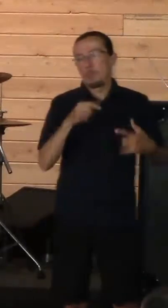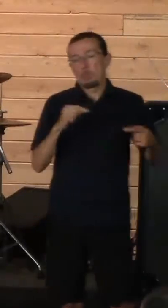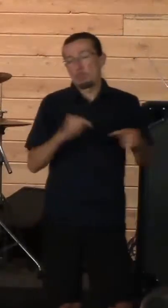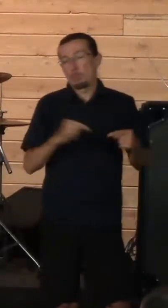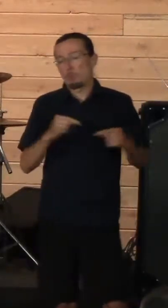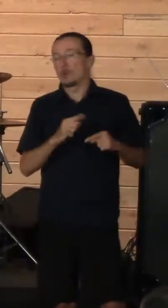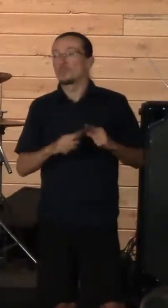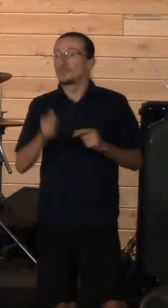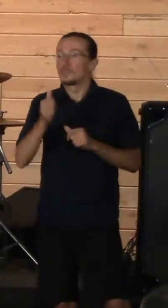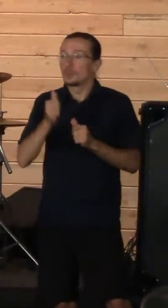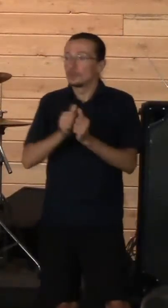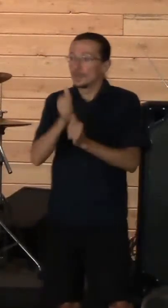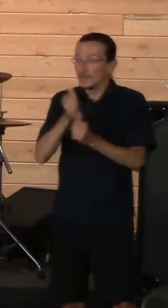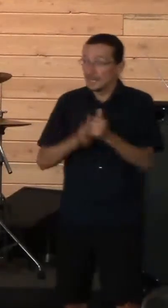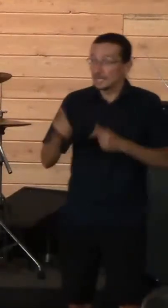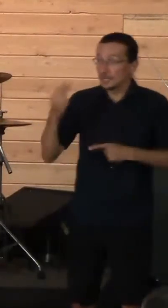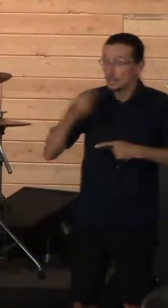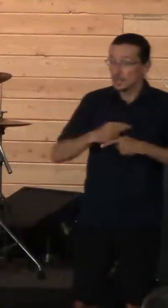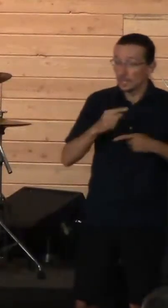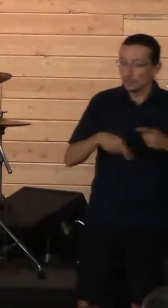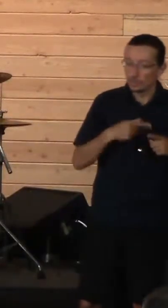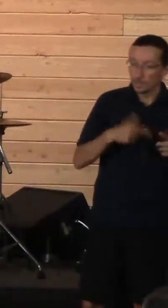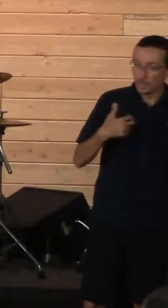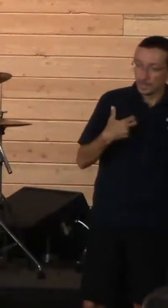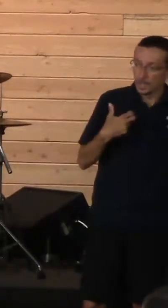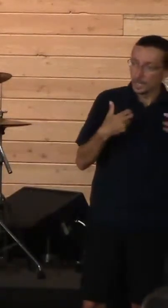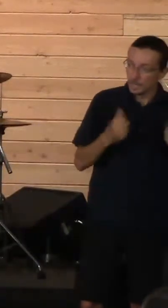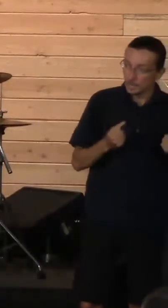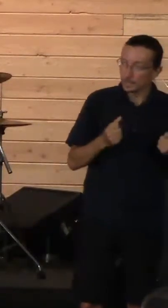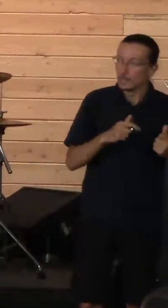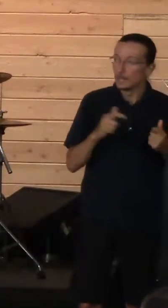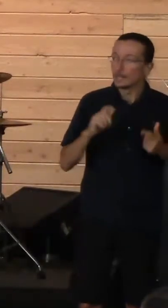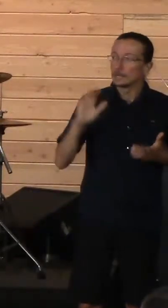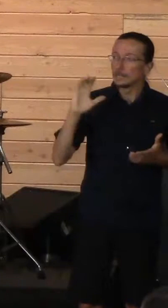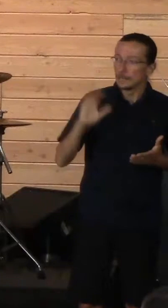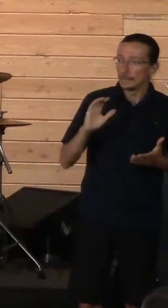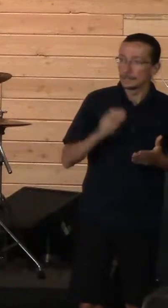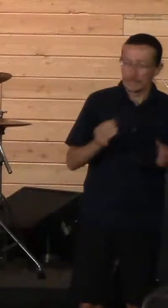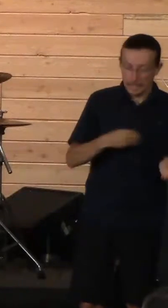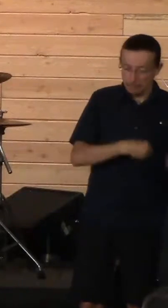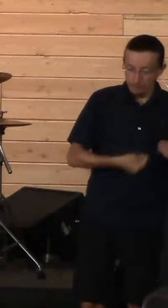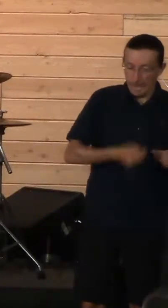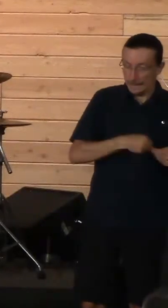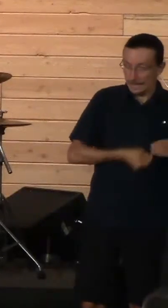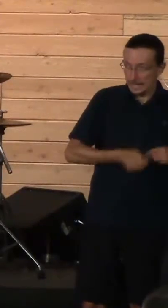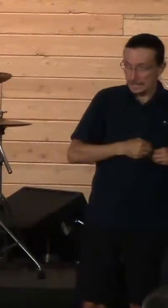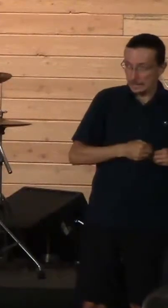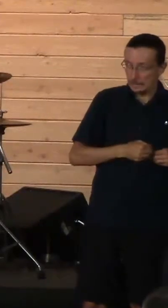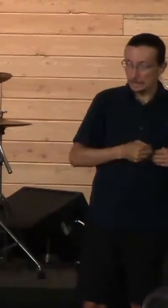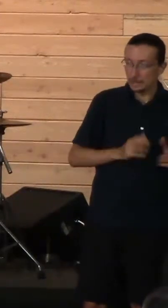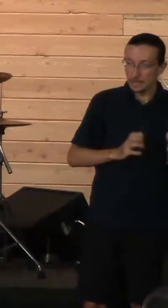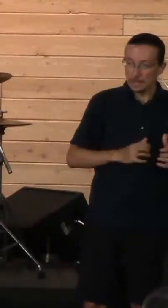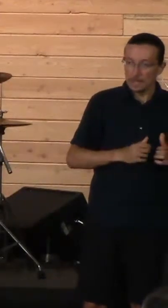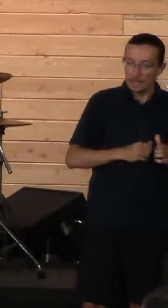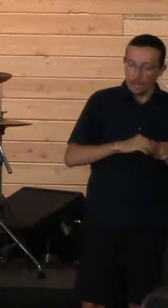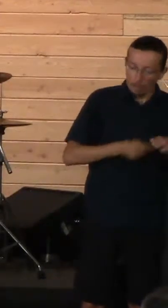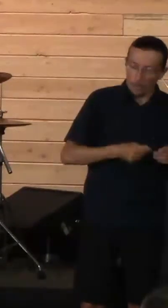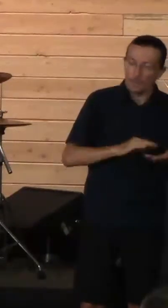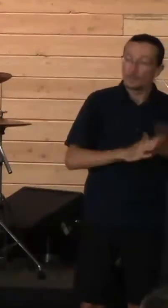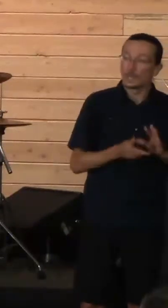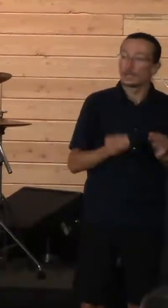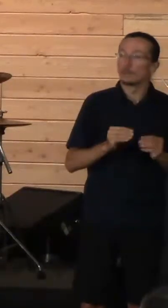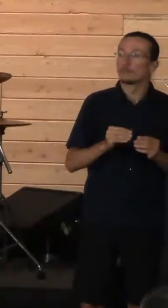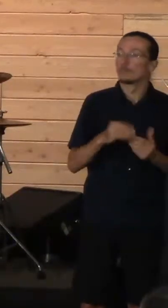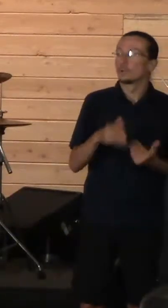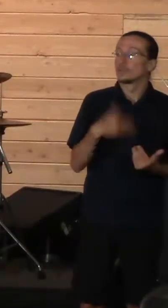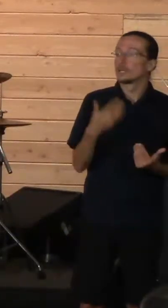each day, as it healed, it needed less and less packing. And it got easier. That first